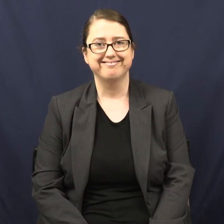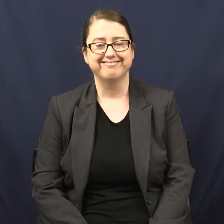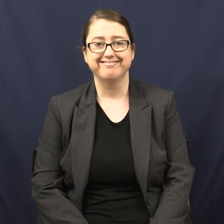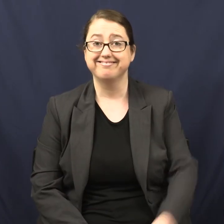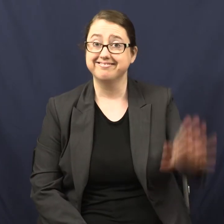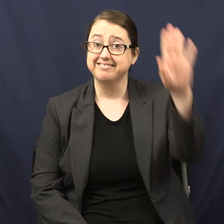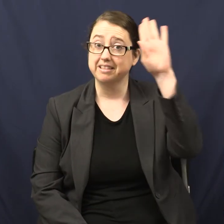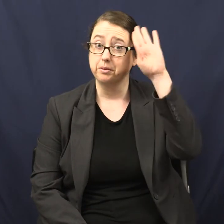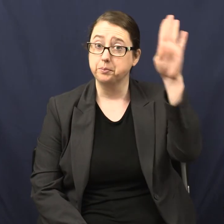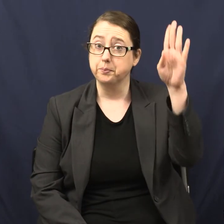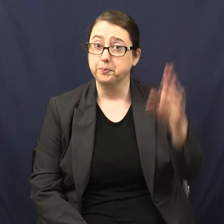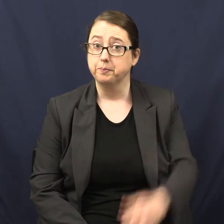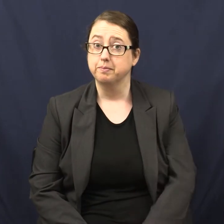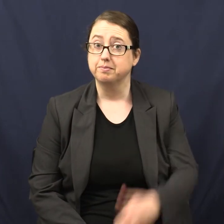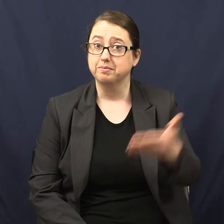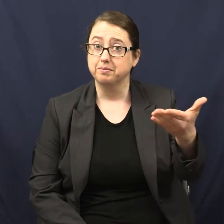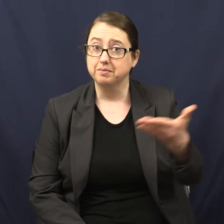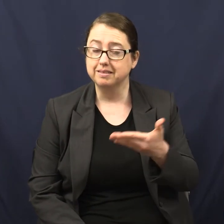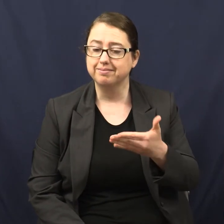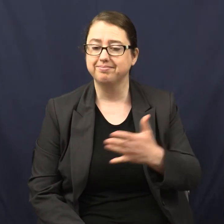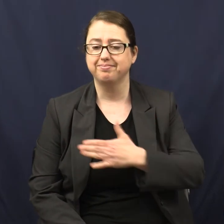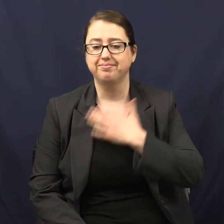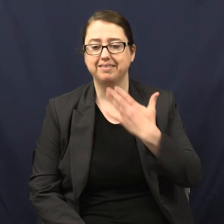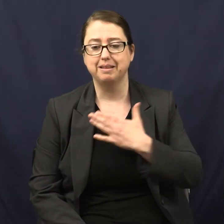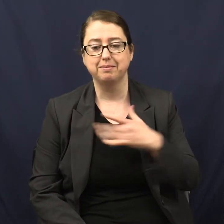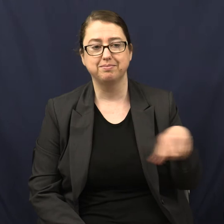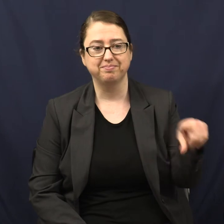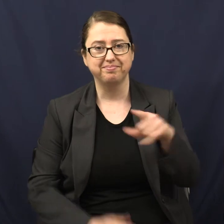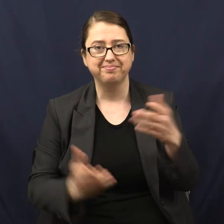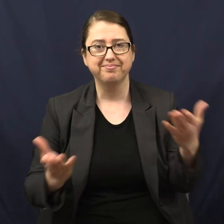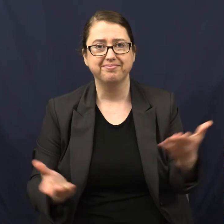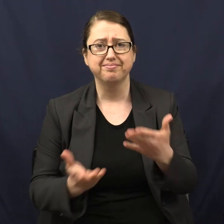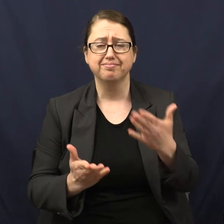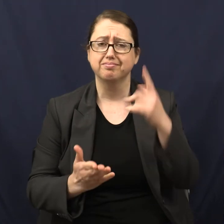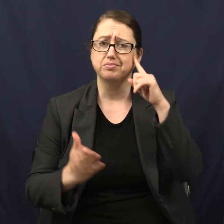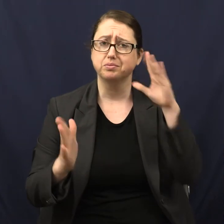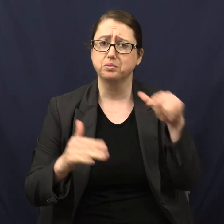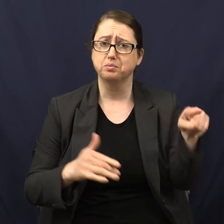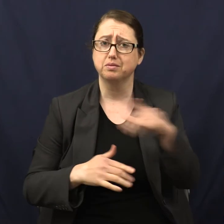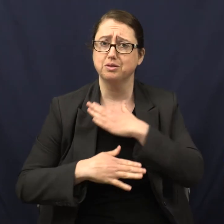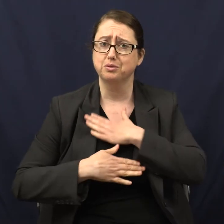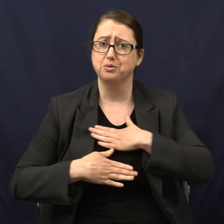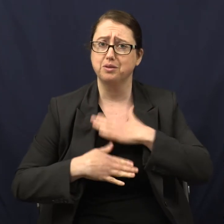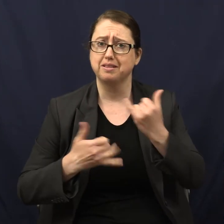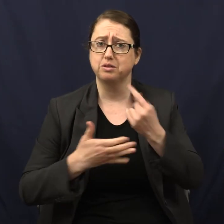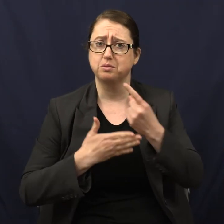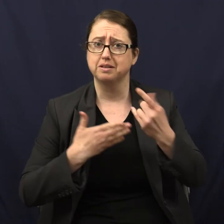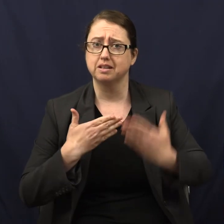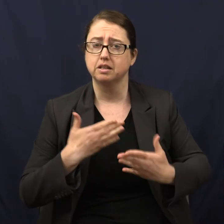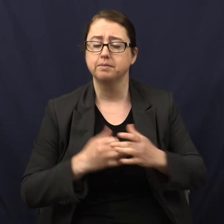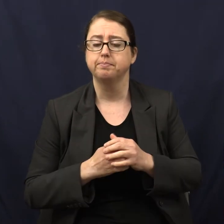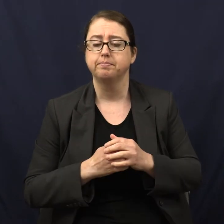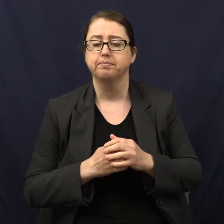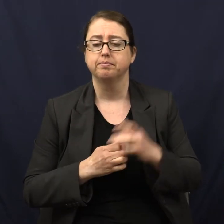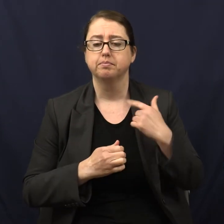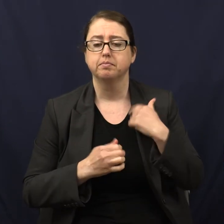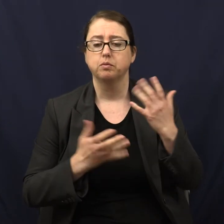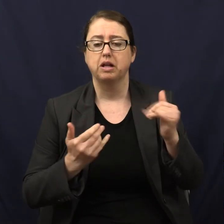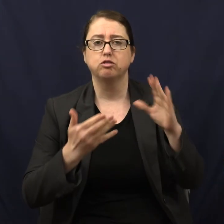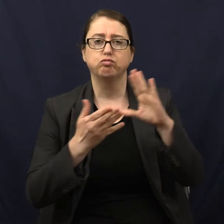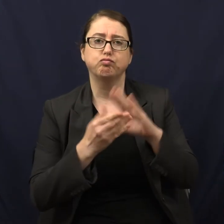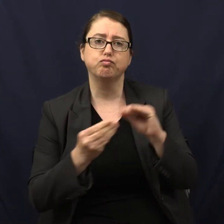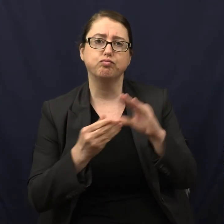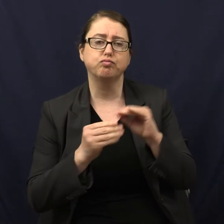Hello. Welcome. I'm so glad all of you are here. Hope you're enjoying yourselves this weekend. I wanted to share a very